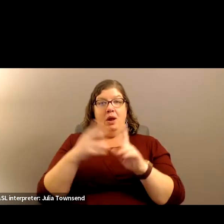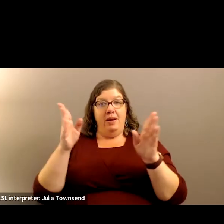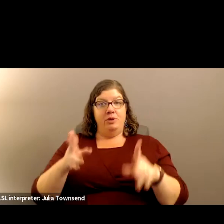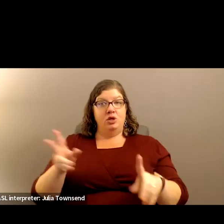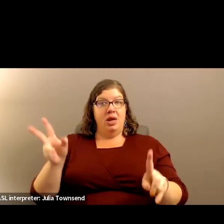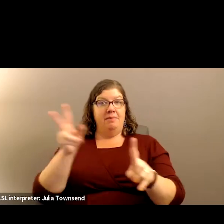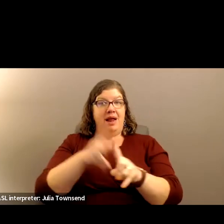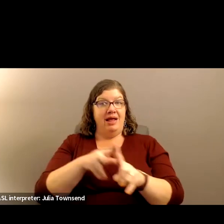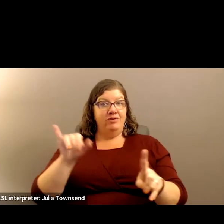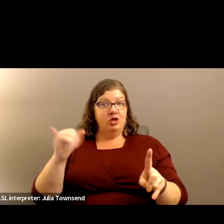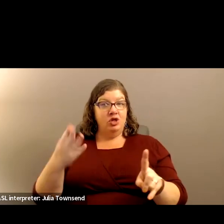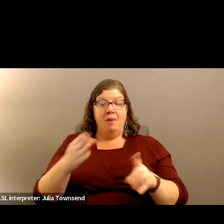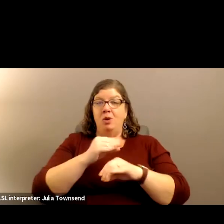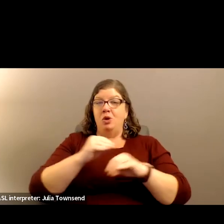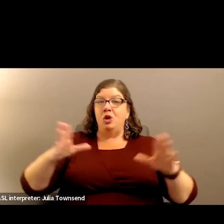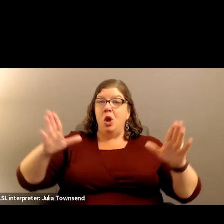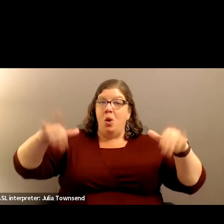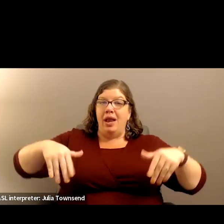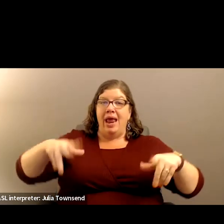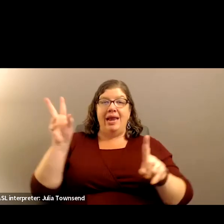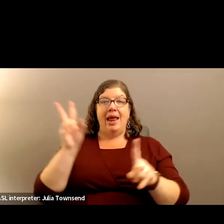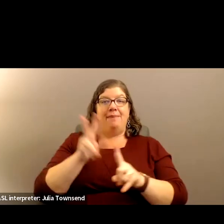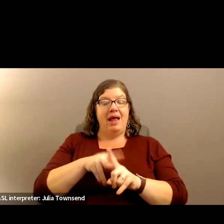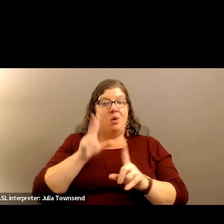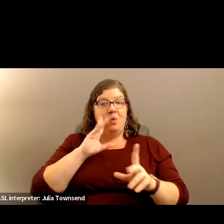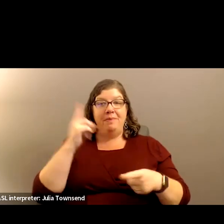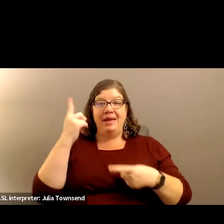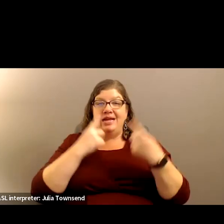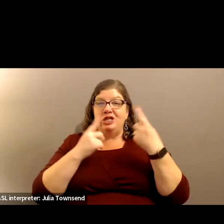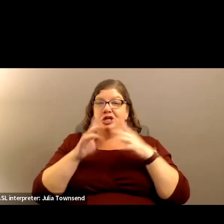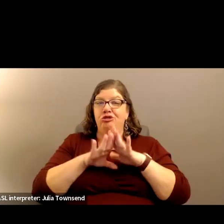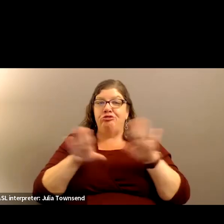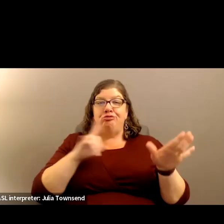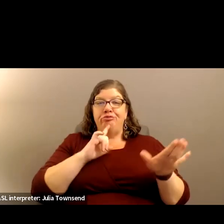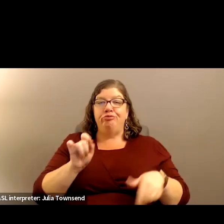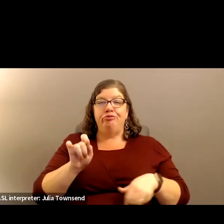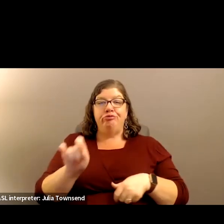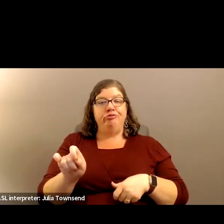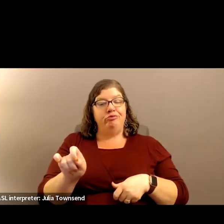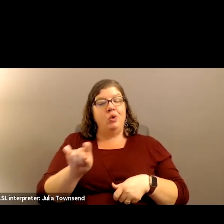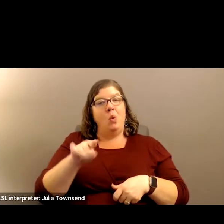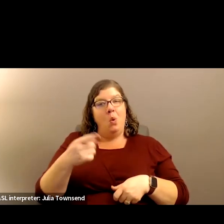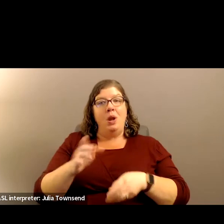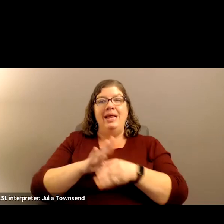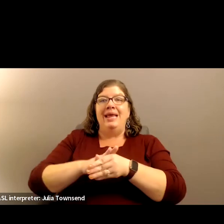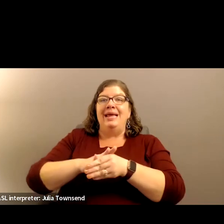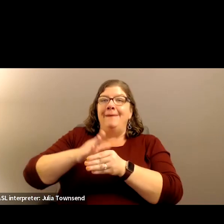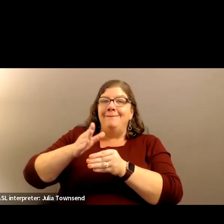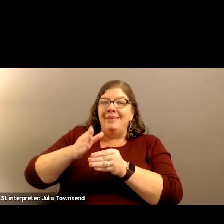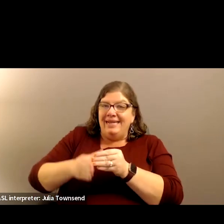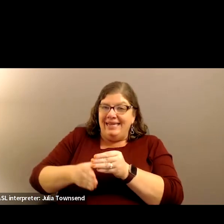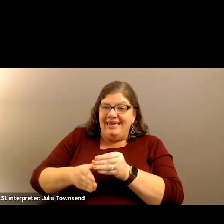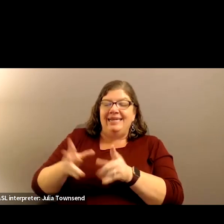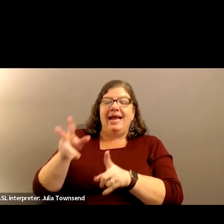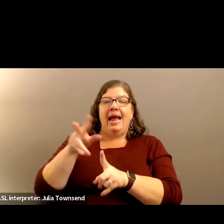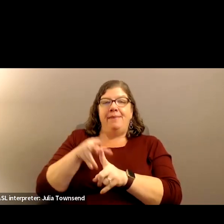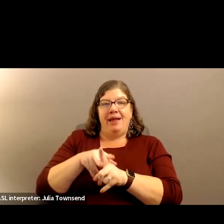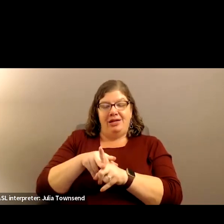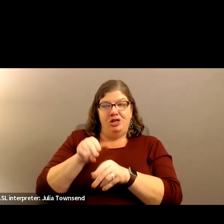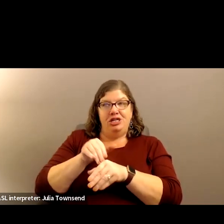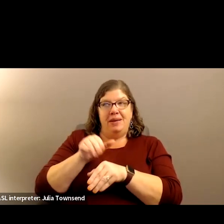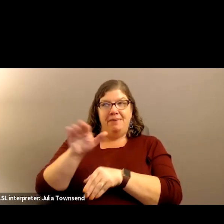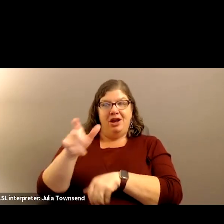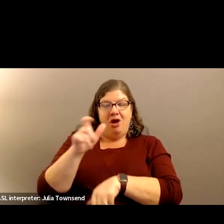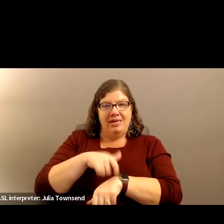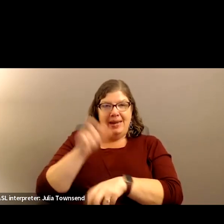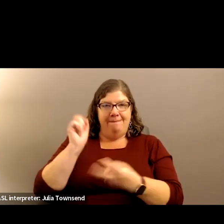for a job, no late applications will be considered. Only complete applications submitted